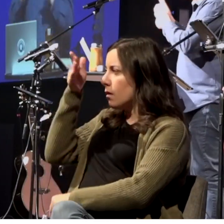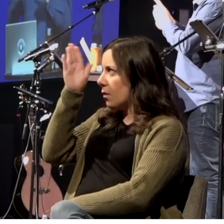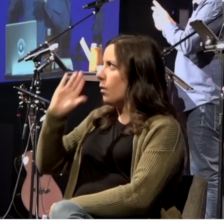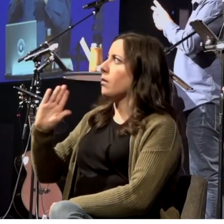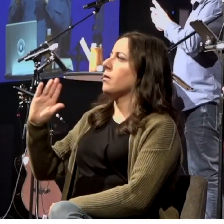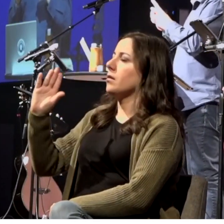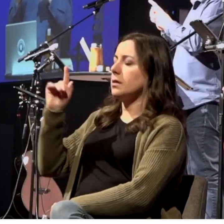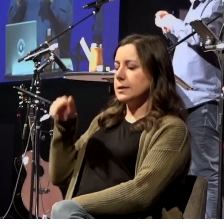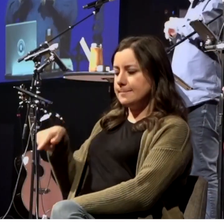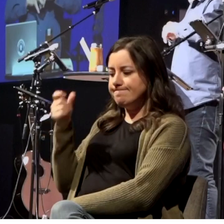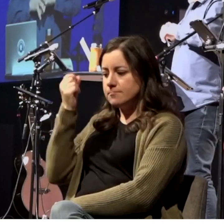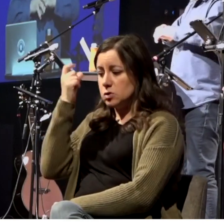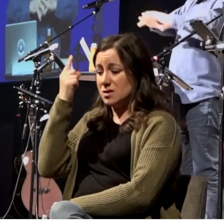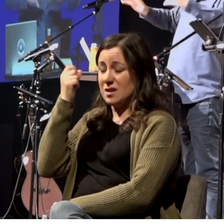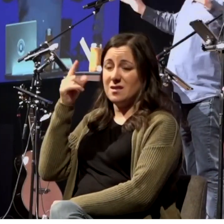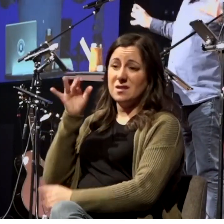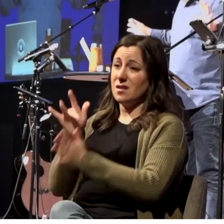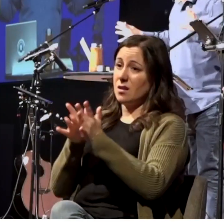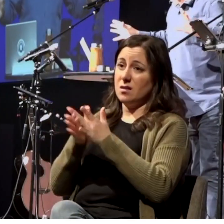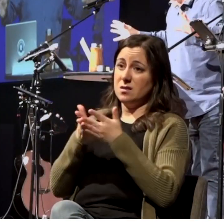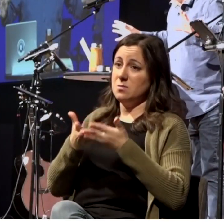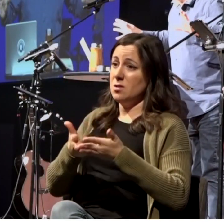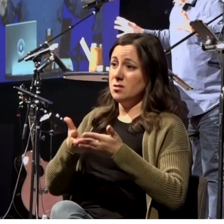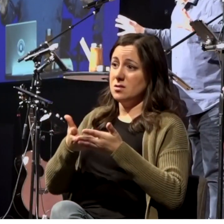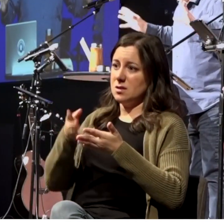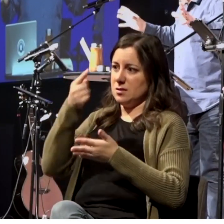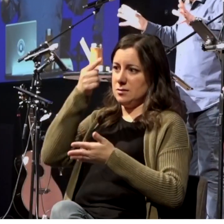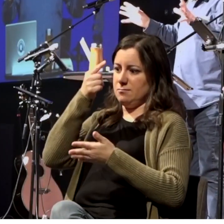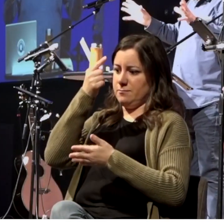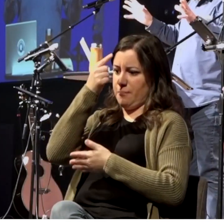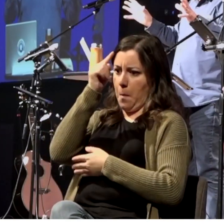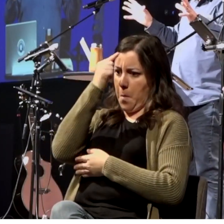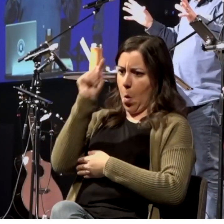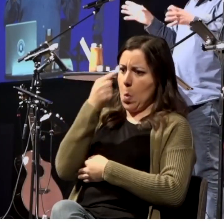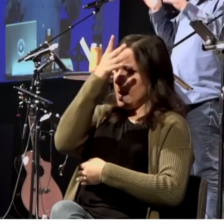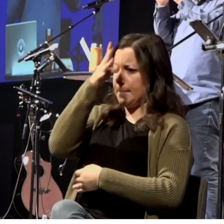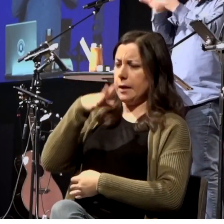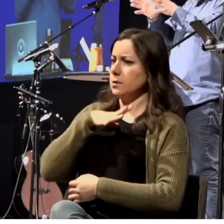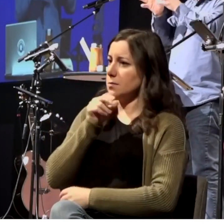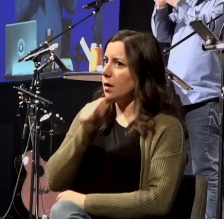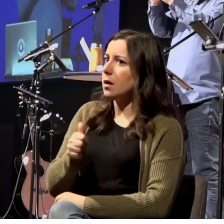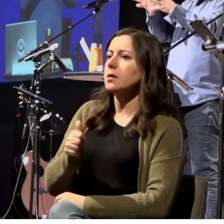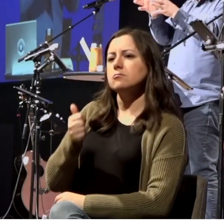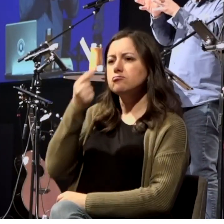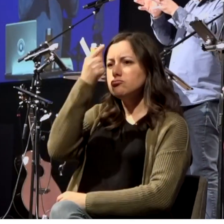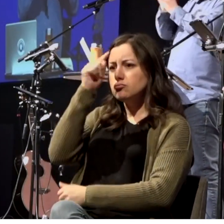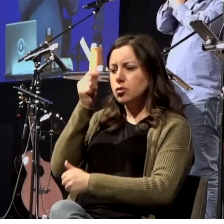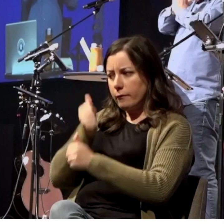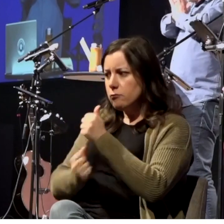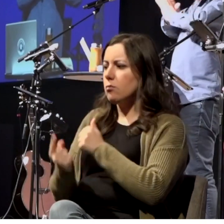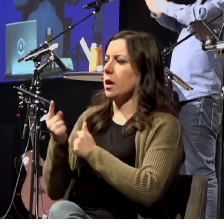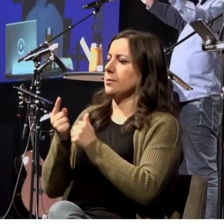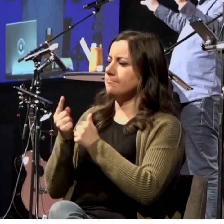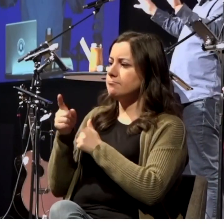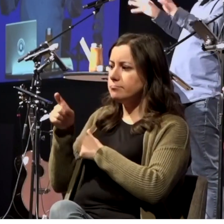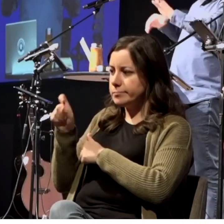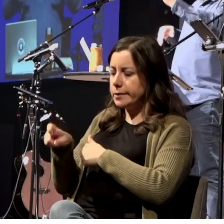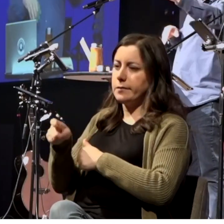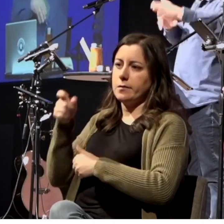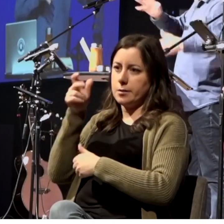he understands that the gospel's for everyone. That as it turns out, the serpent's bite doesn't distinguish between